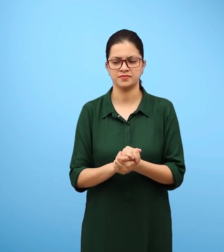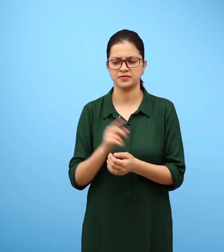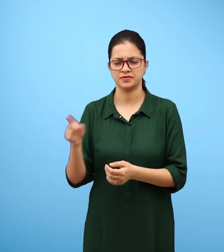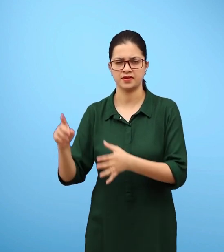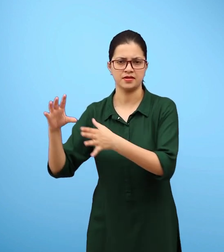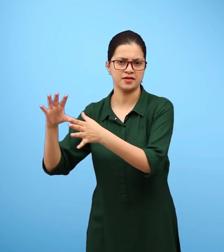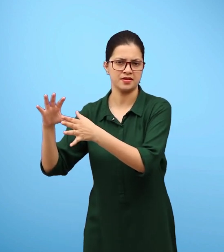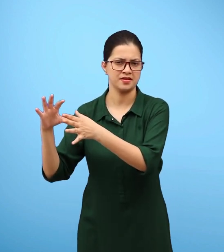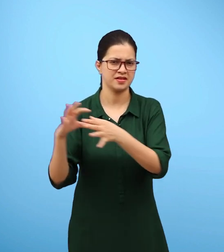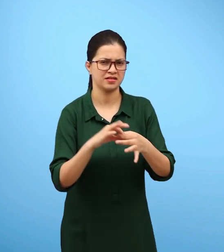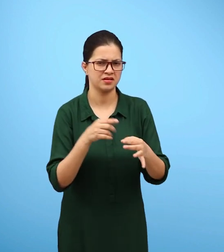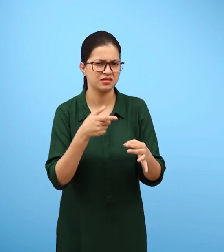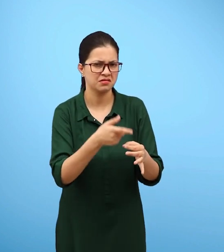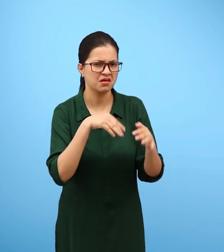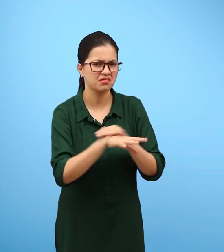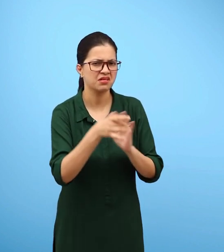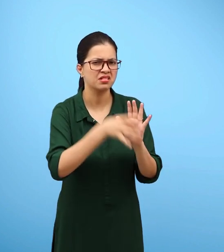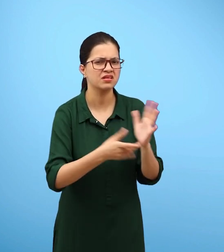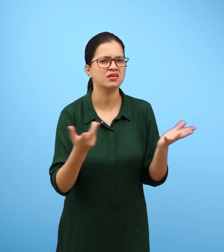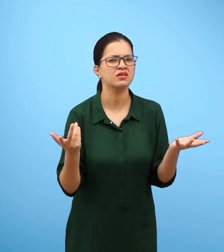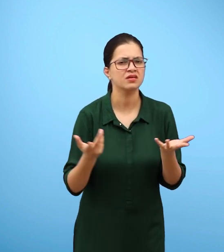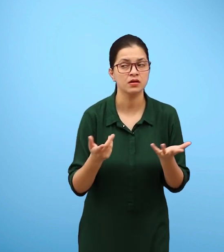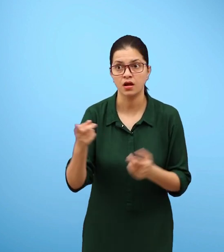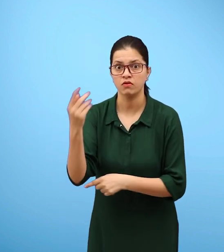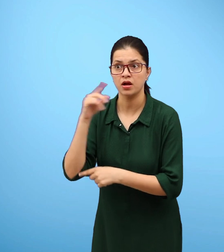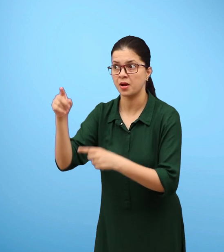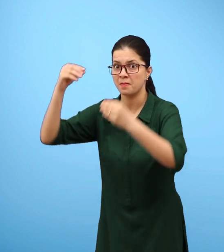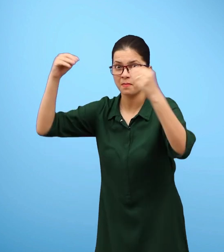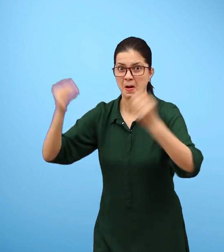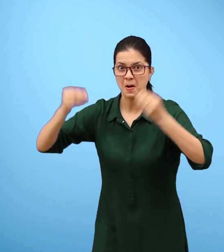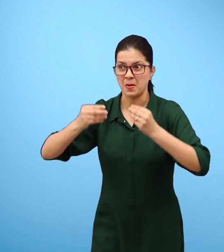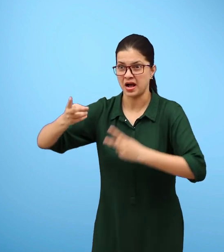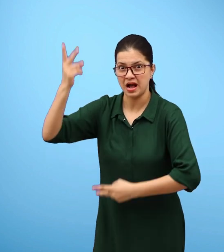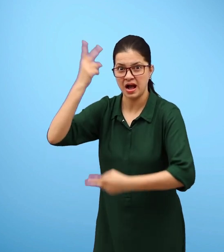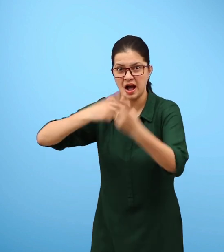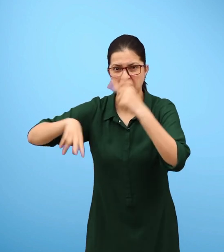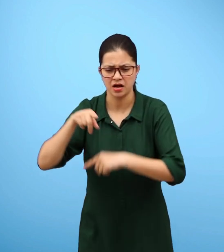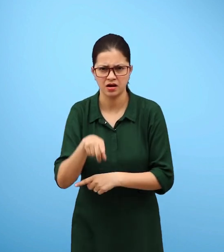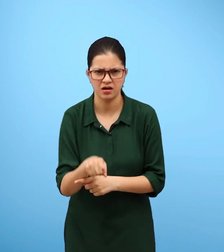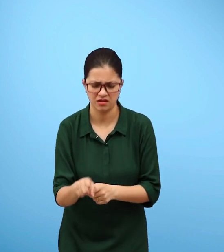Could this be the reason why earthworms come out of the soil only during heavy rains?